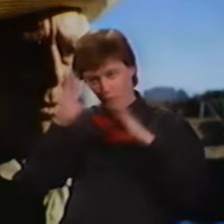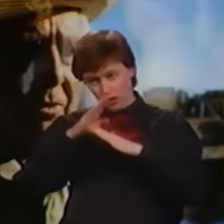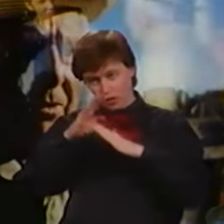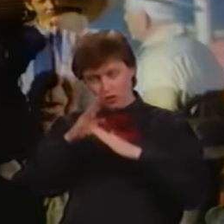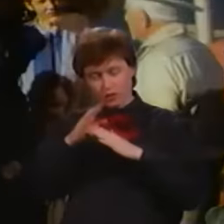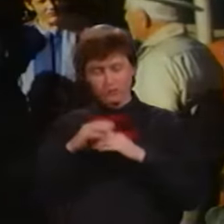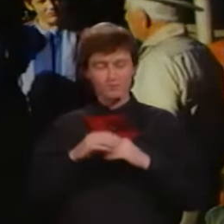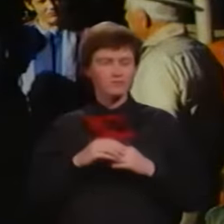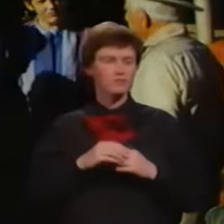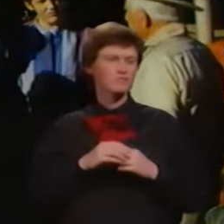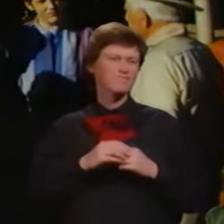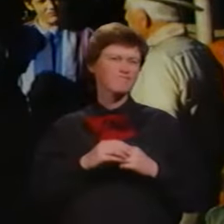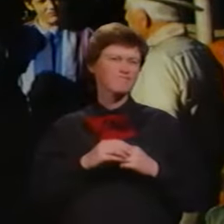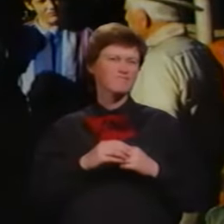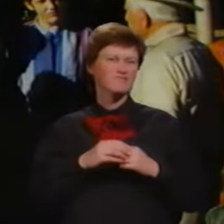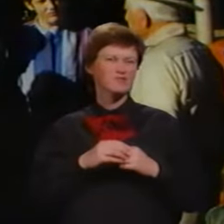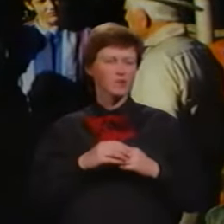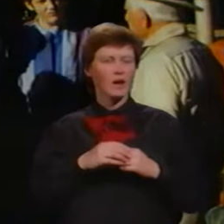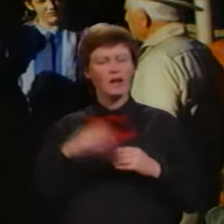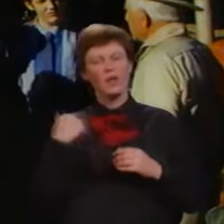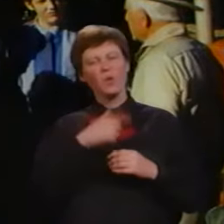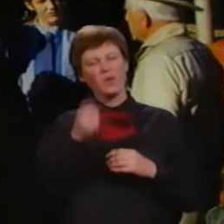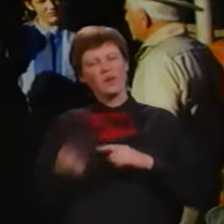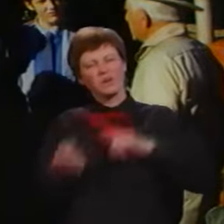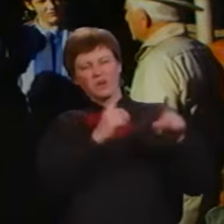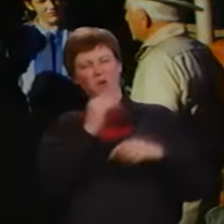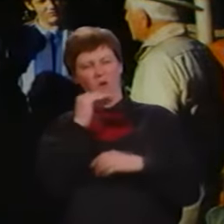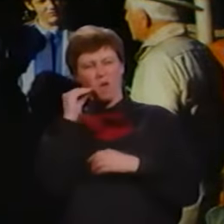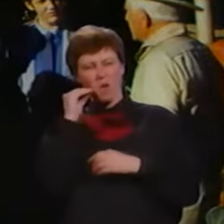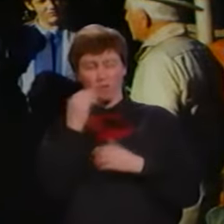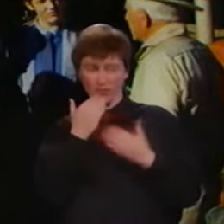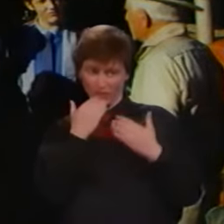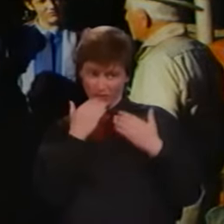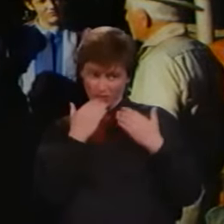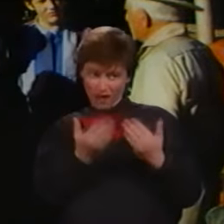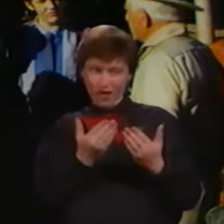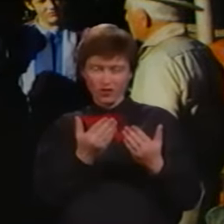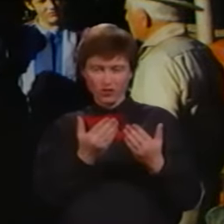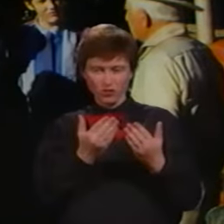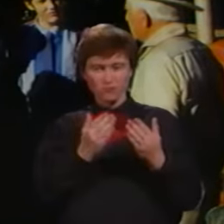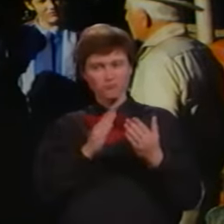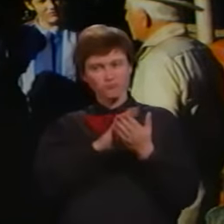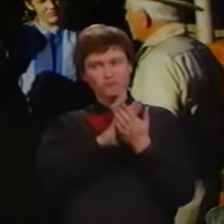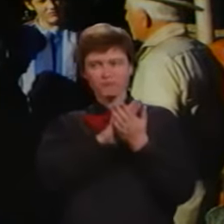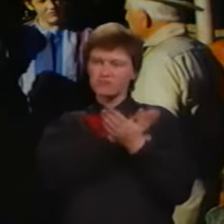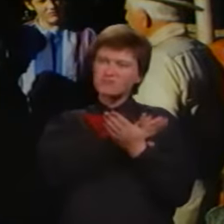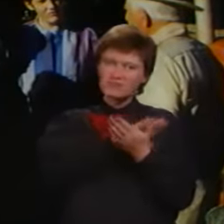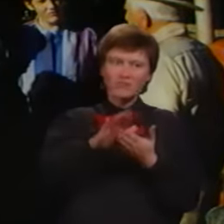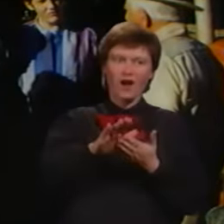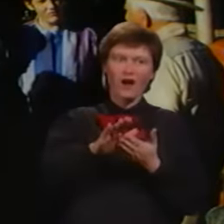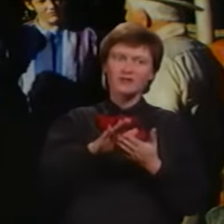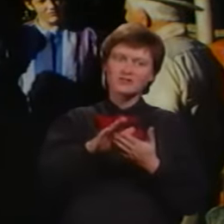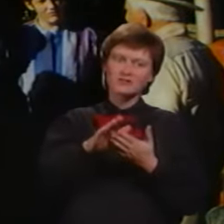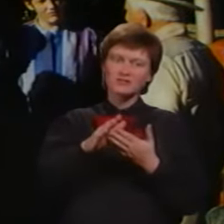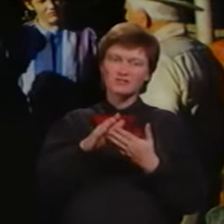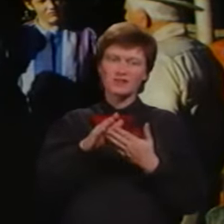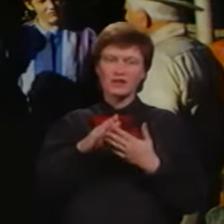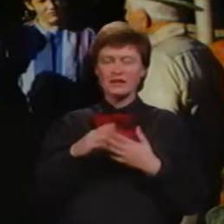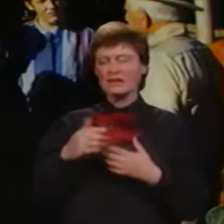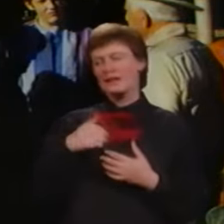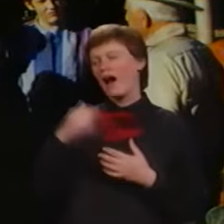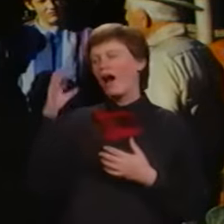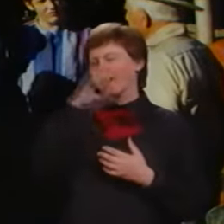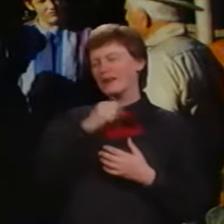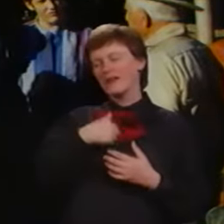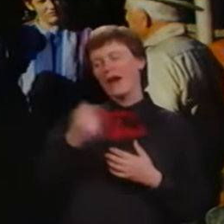Well, Mr. Peters, I better get these boys back home. Thanks for being so nice about all of this. Well, I guess I